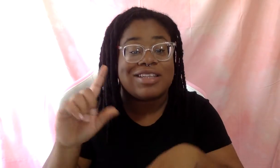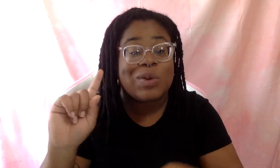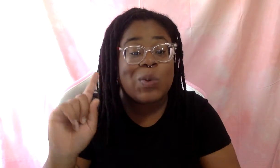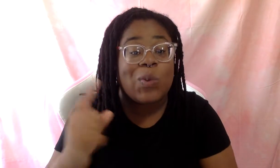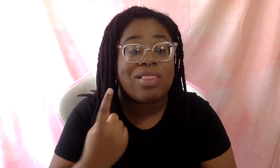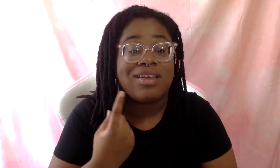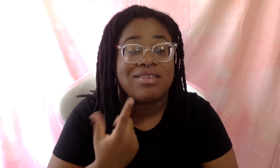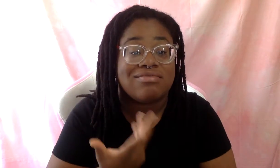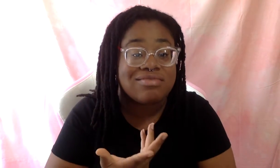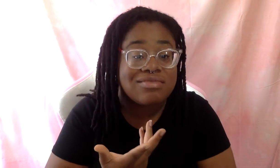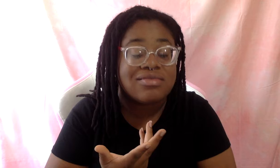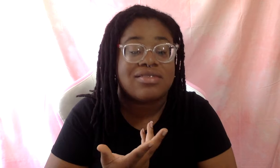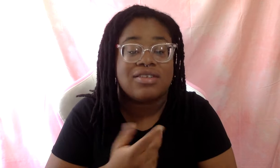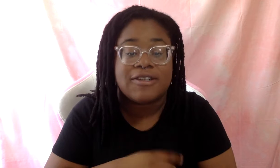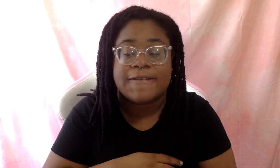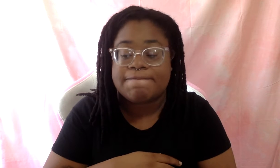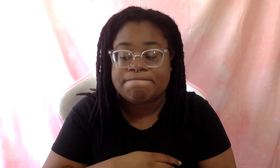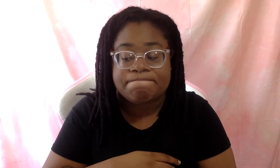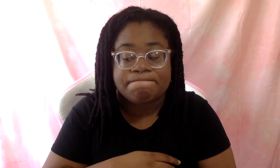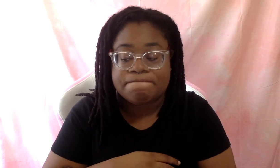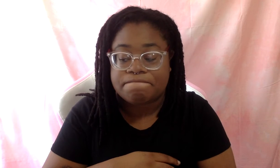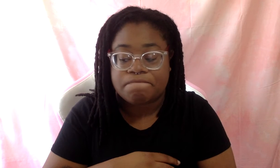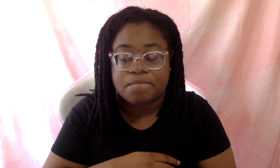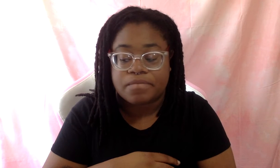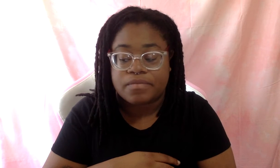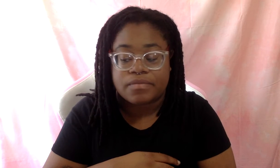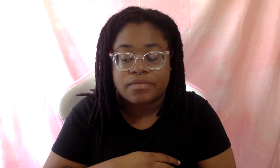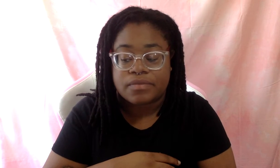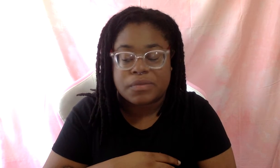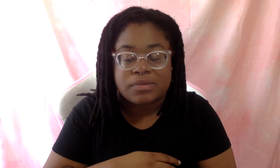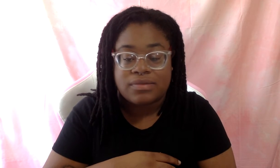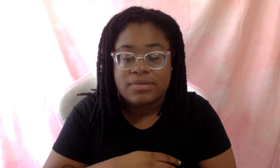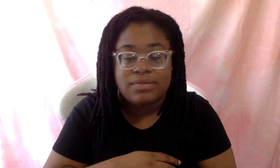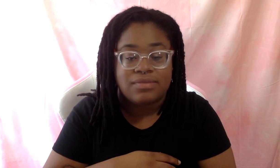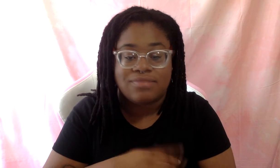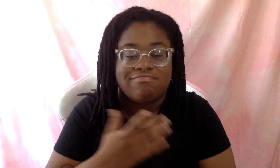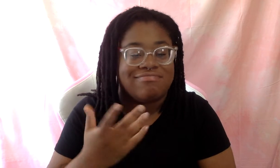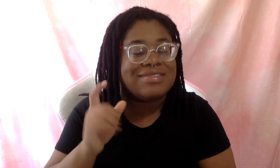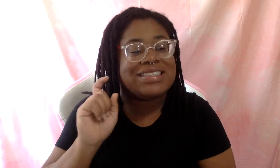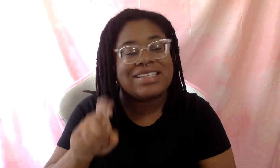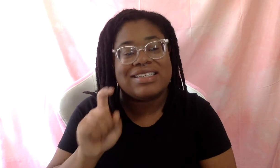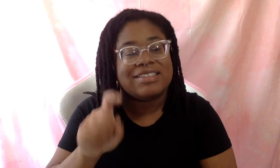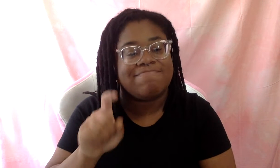um, and so it's just a necessary conversation to have.